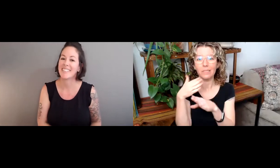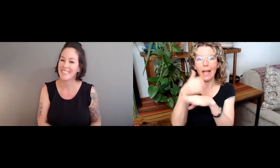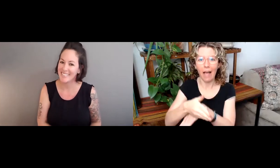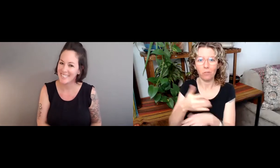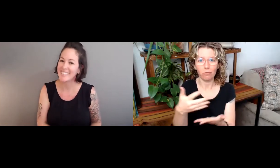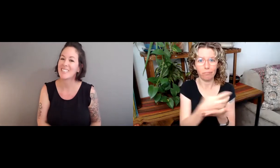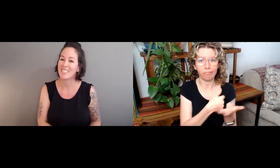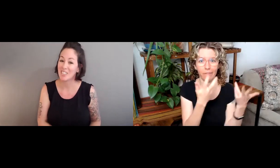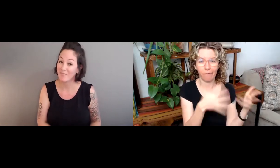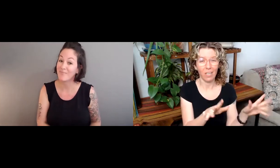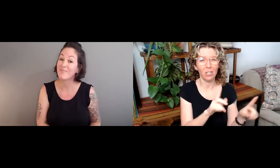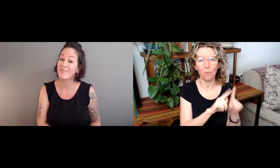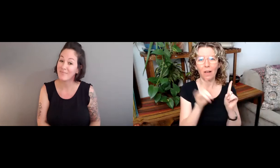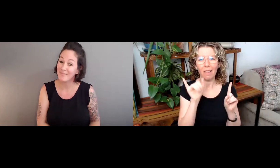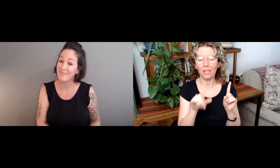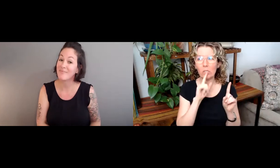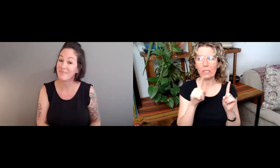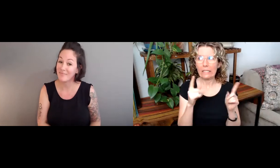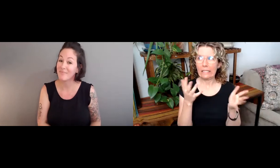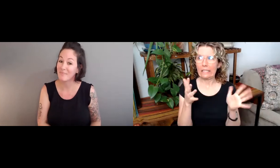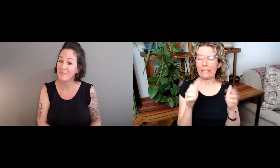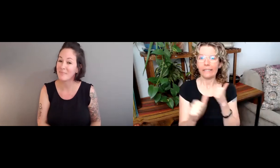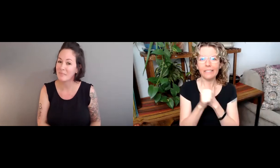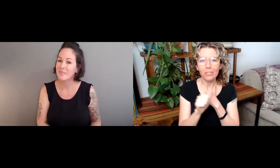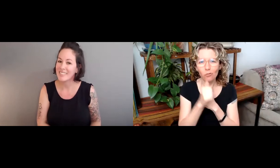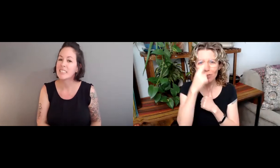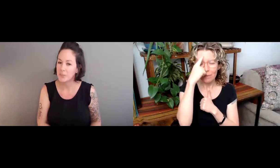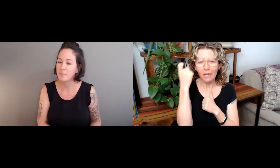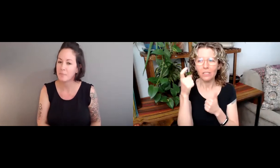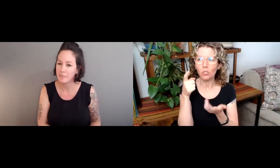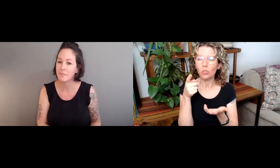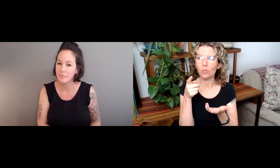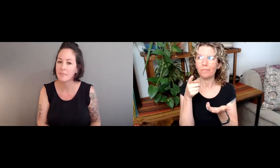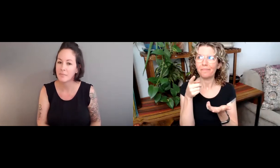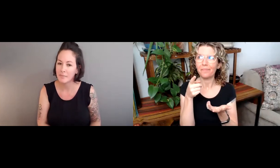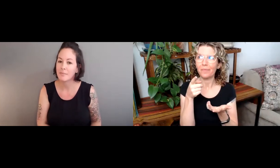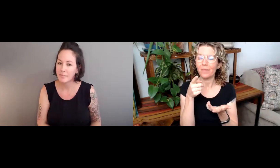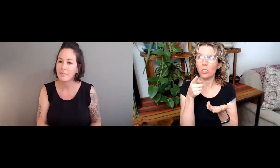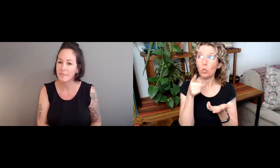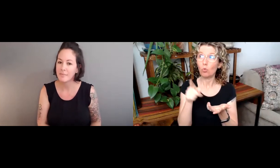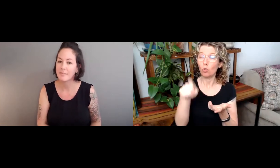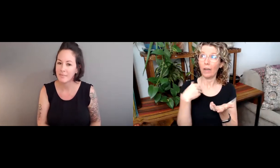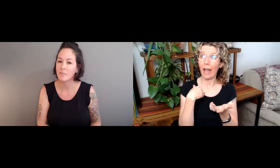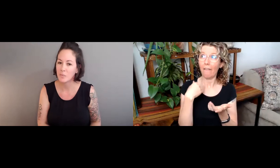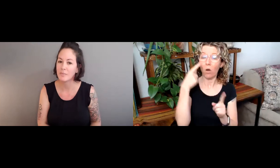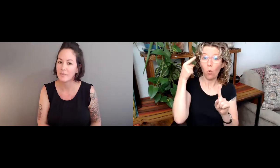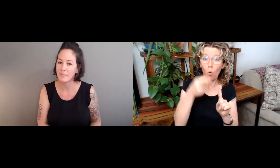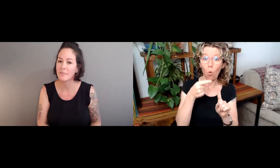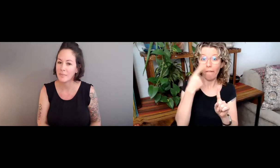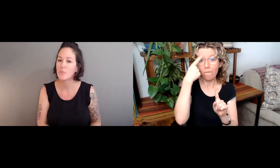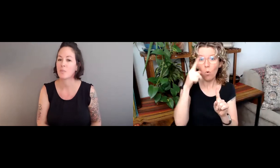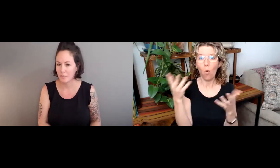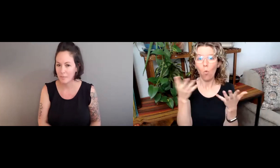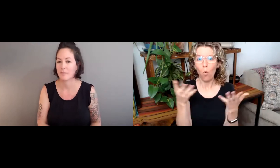your method section. And most people don't think about tagging and annotation until after the data is collected. And that can be dangerous